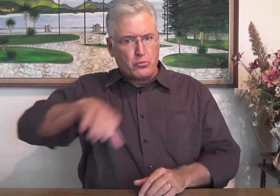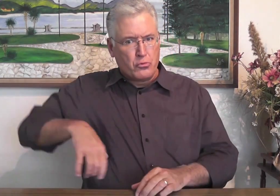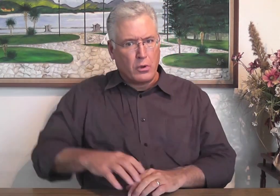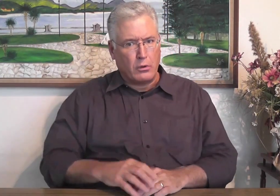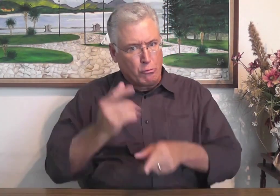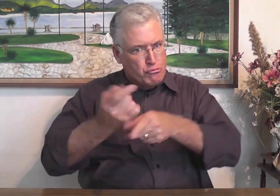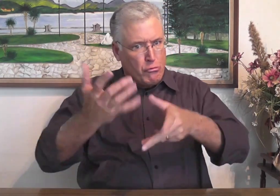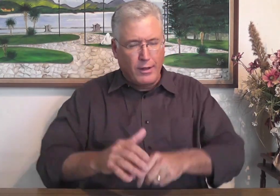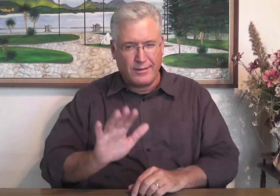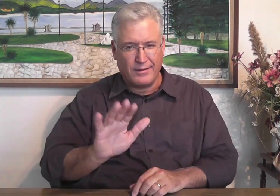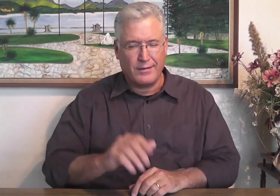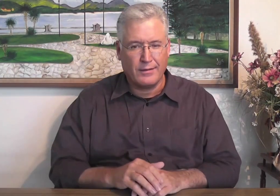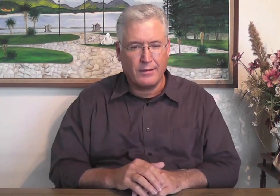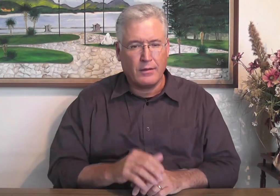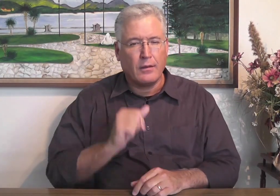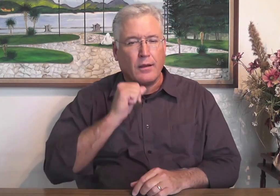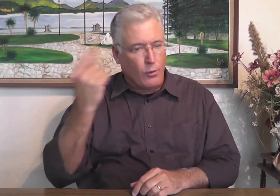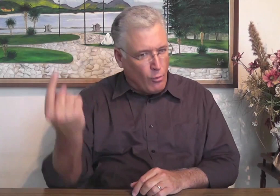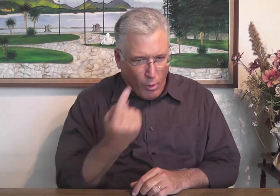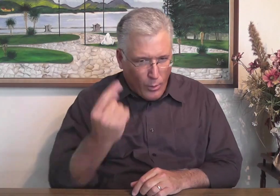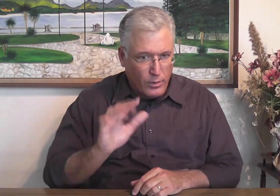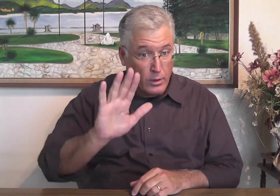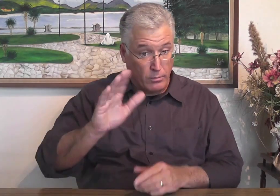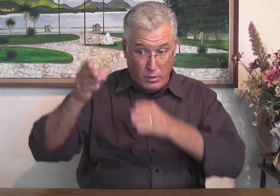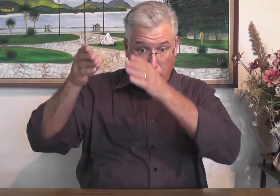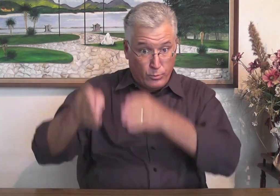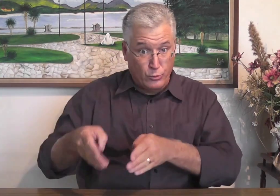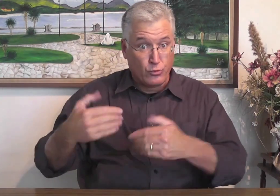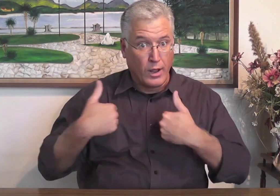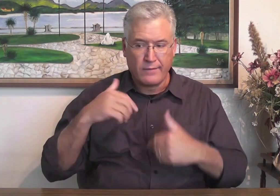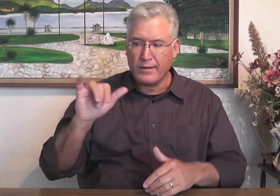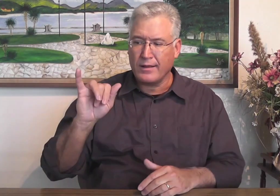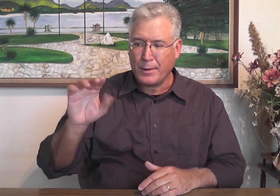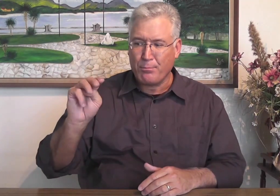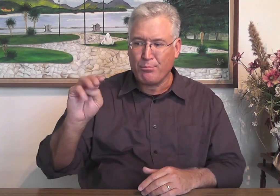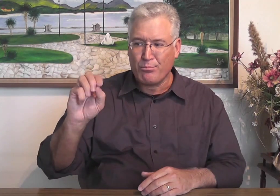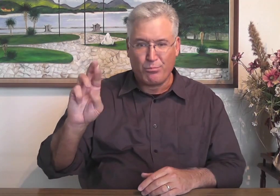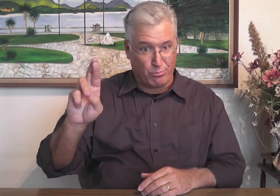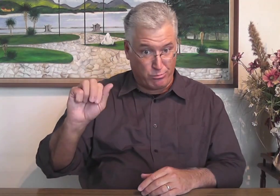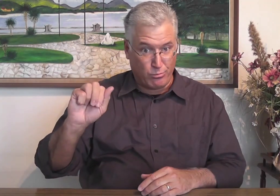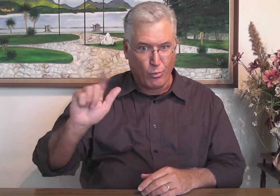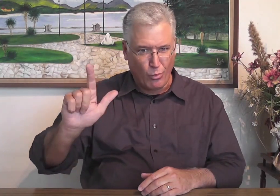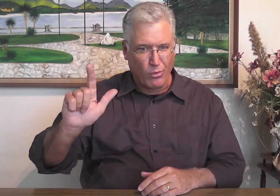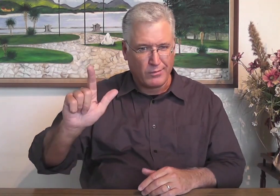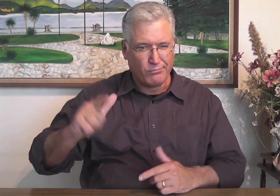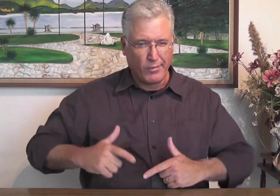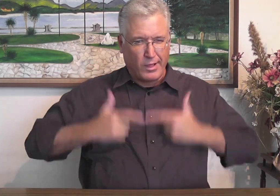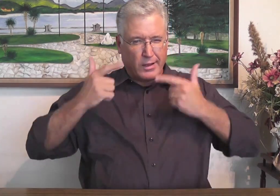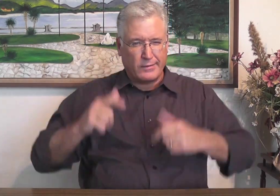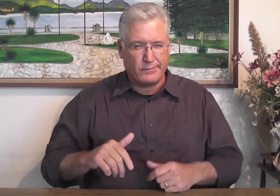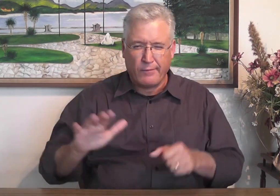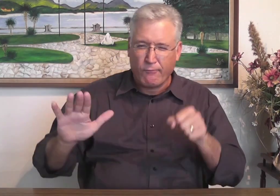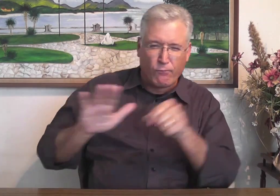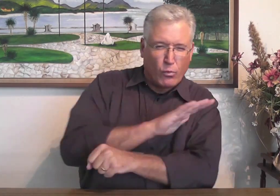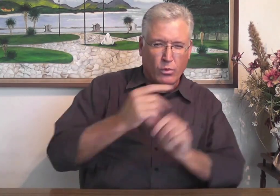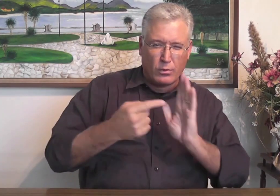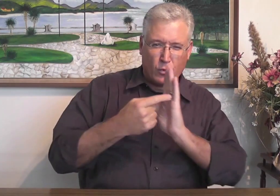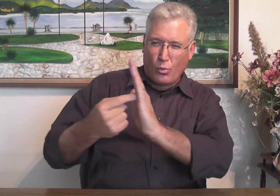Christian. They follow Christ, right? Well, not always. A person can be moral, have a moral